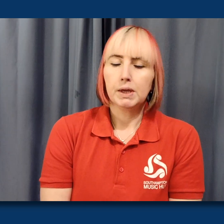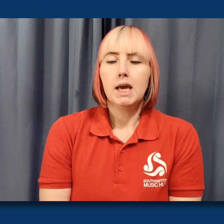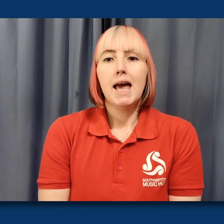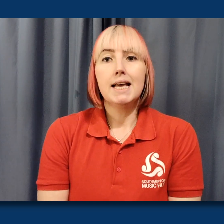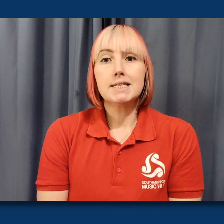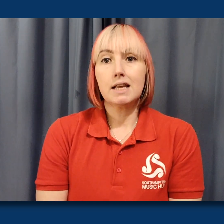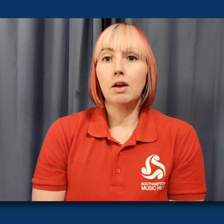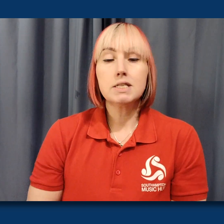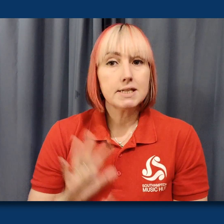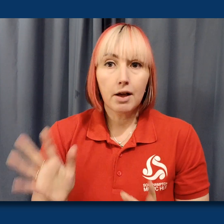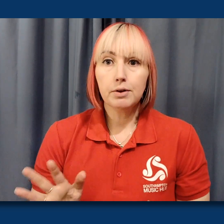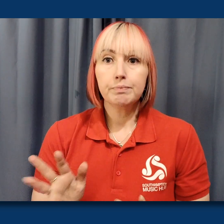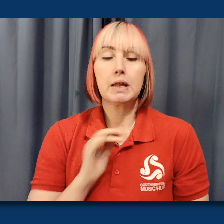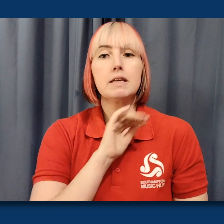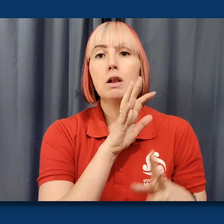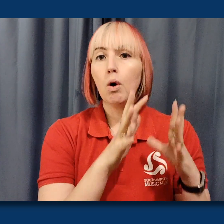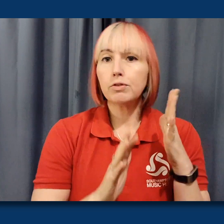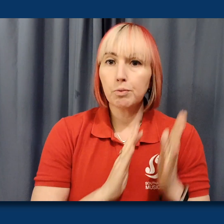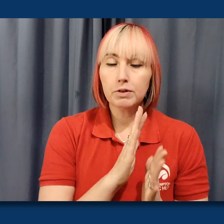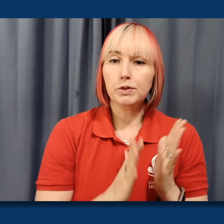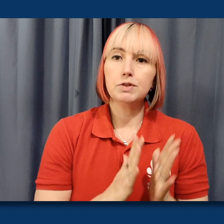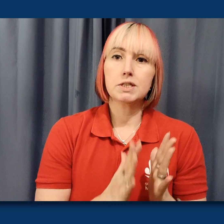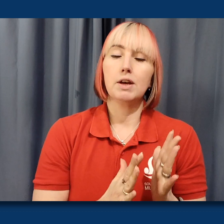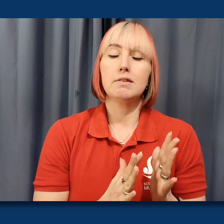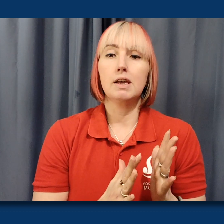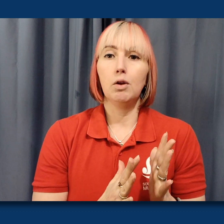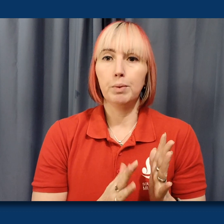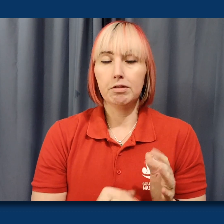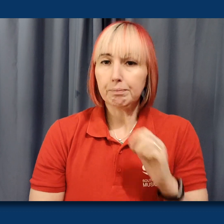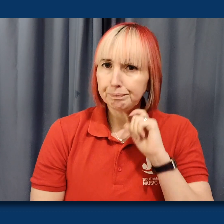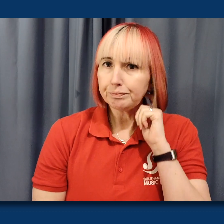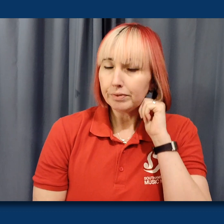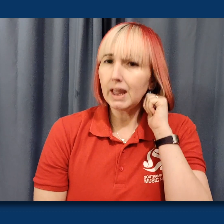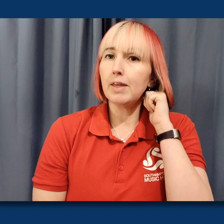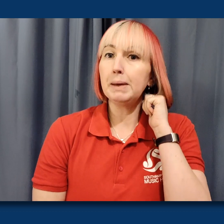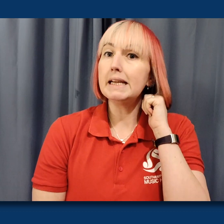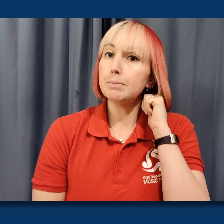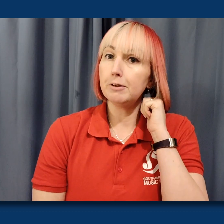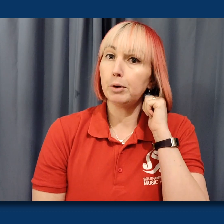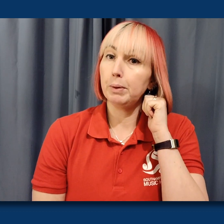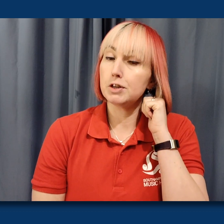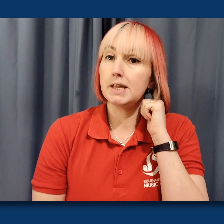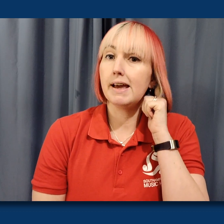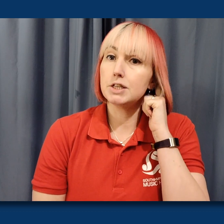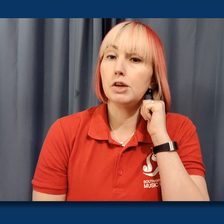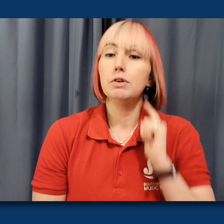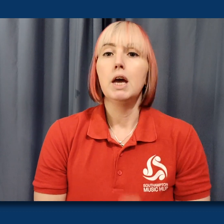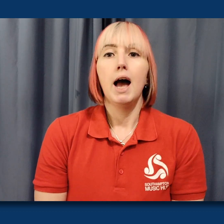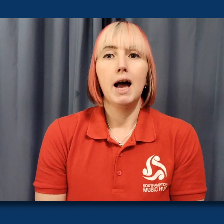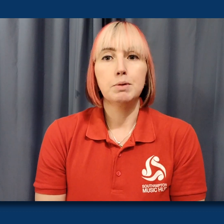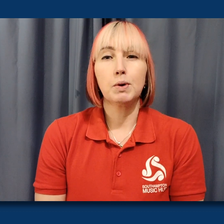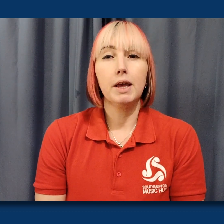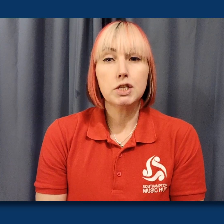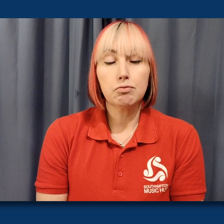So it's nice and slow, there's lots of words for you to sign and sing along with, there'll be a little bit of body percussion in there too,